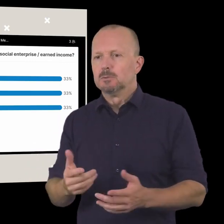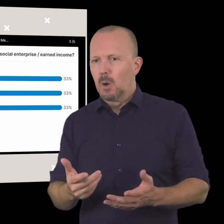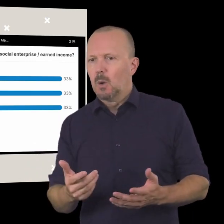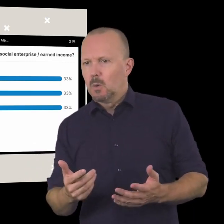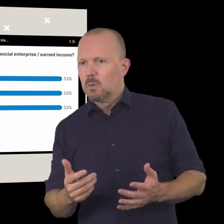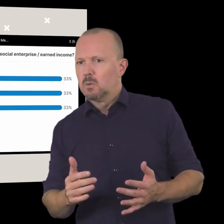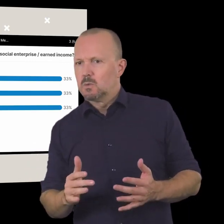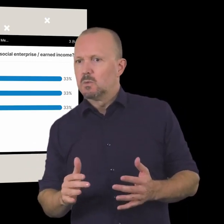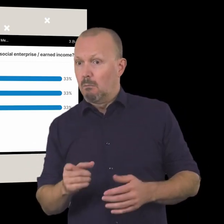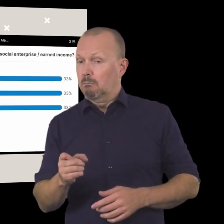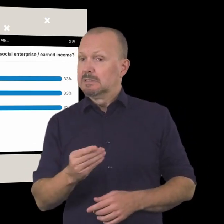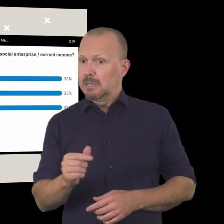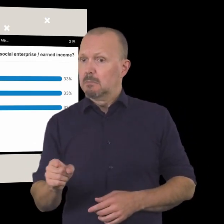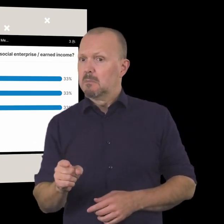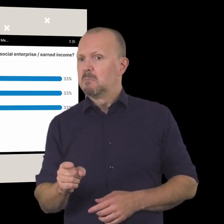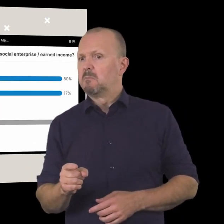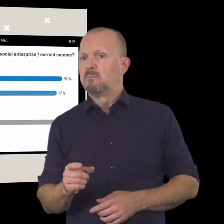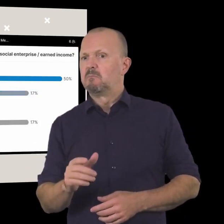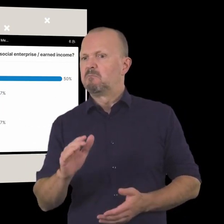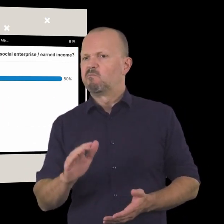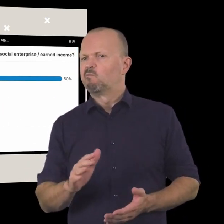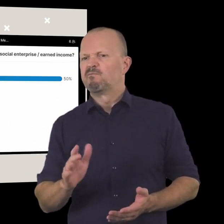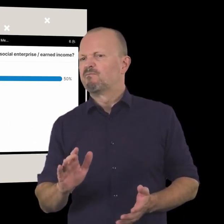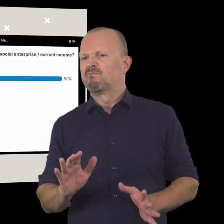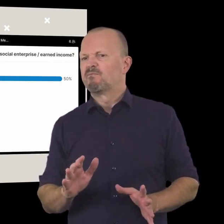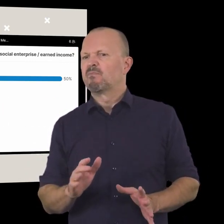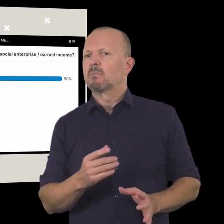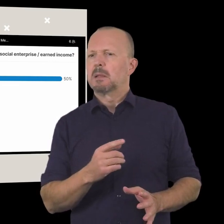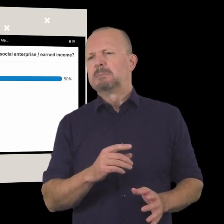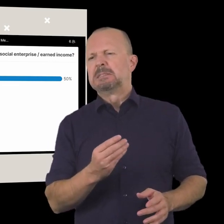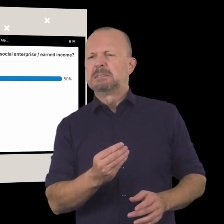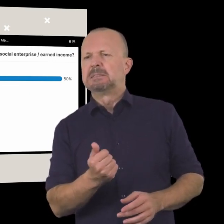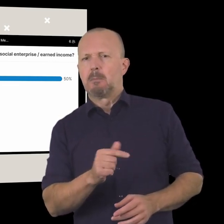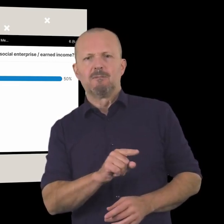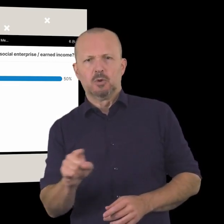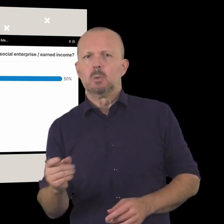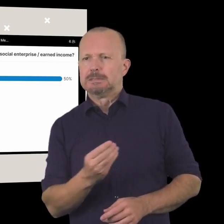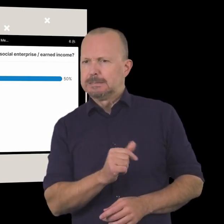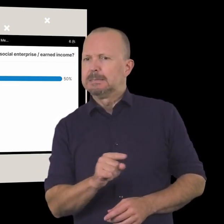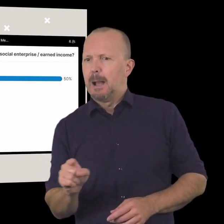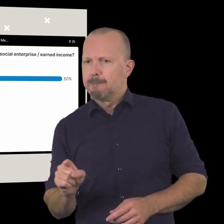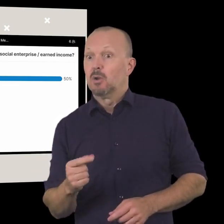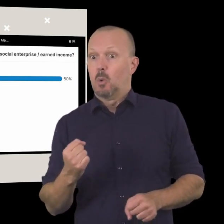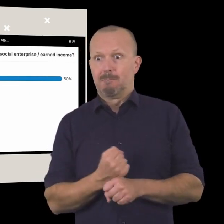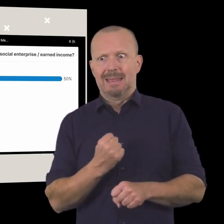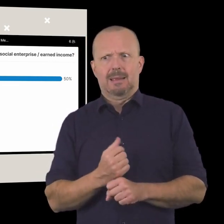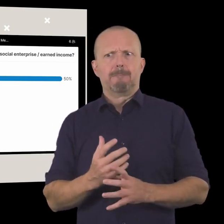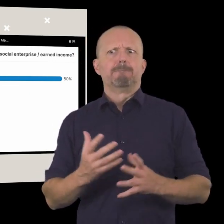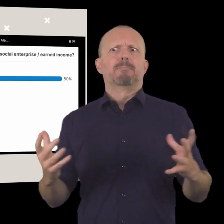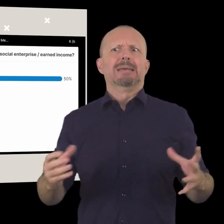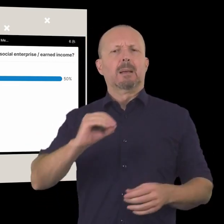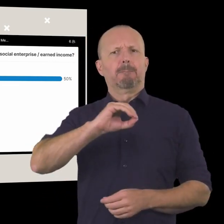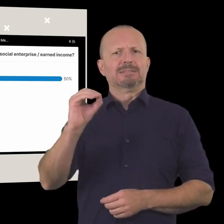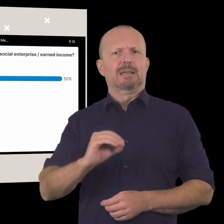spectrum so for a portion of you a third of you in fact uh no changing that just because i said uh so for some of you uh